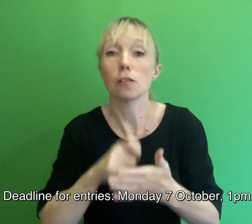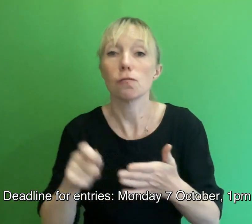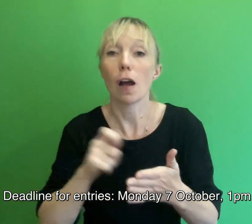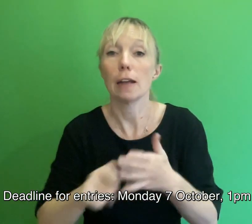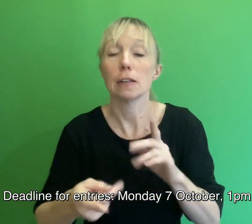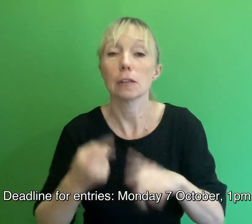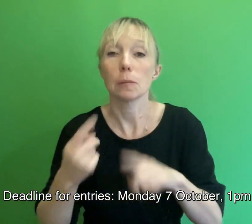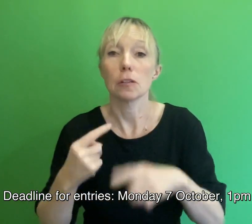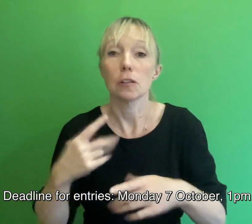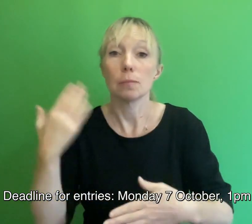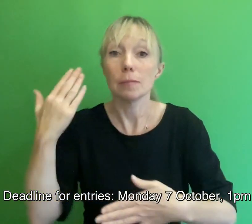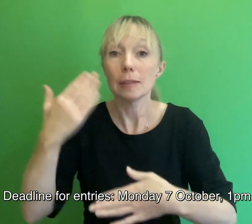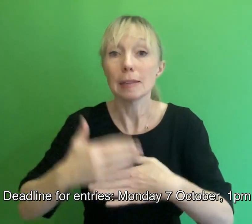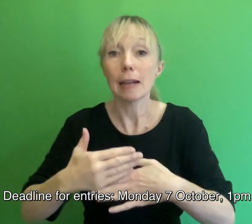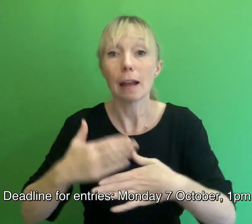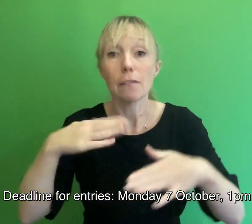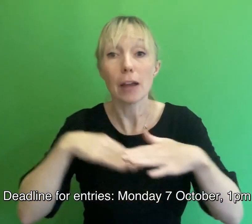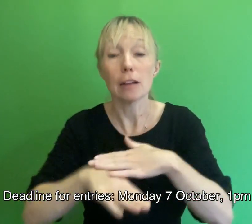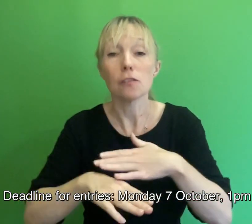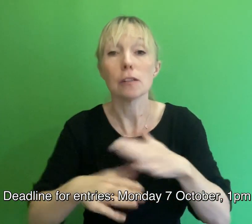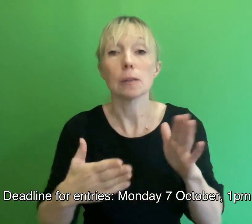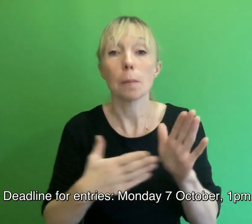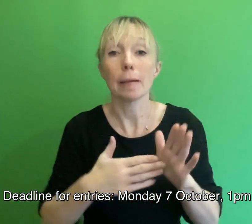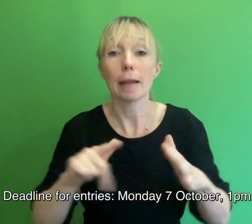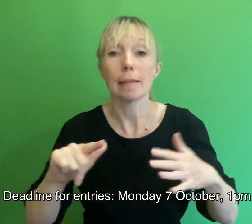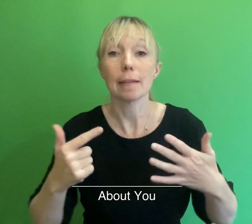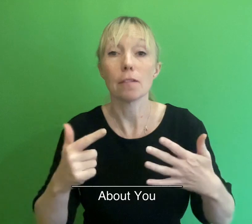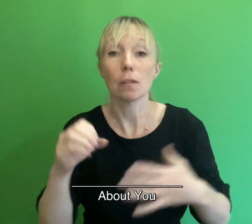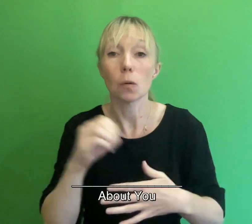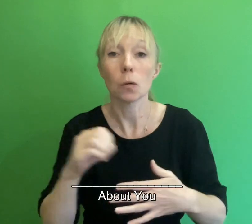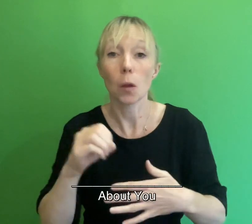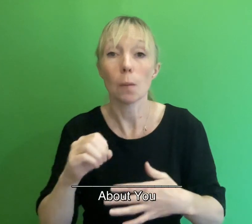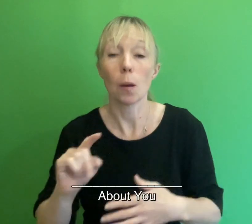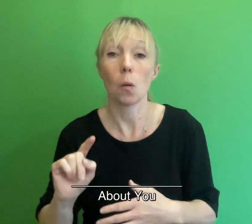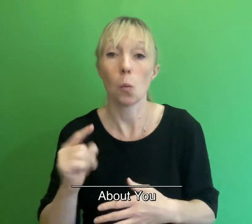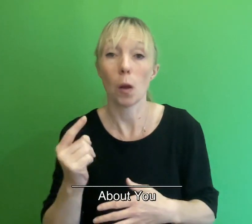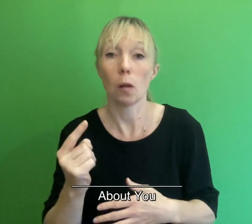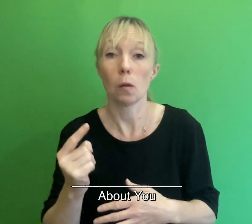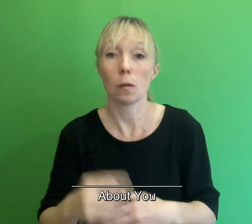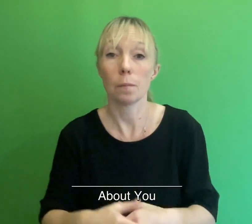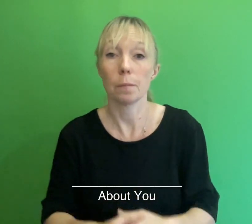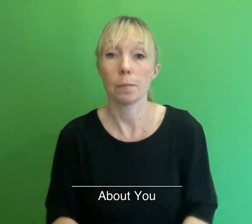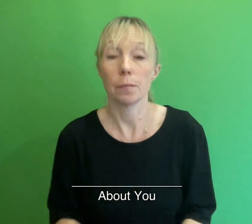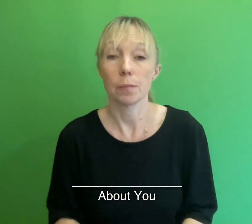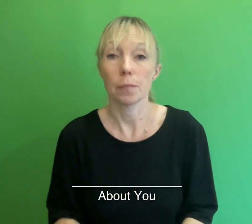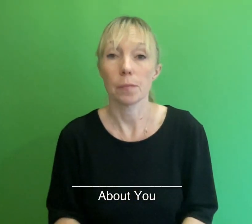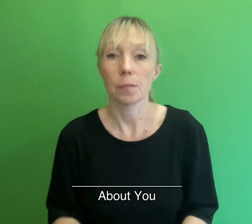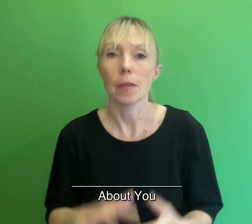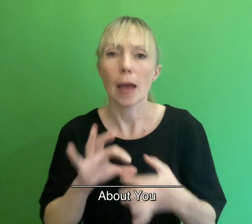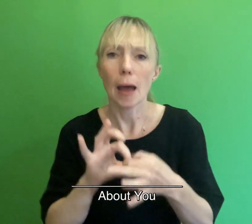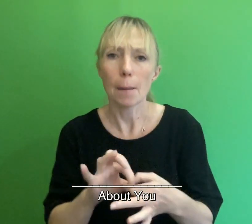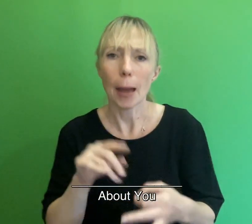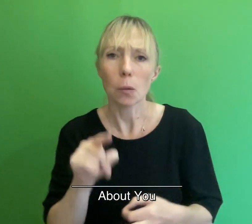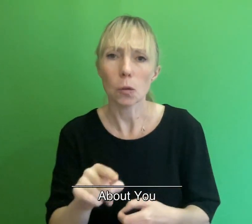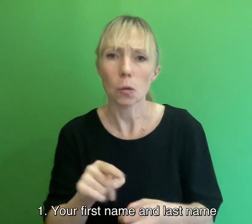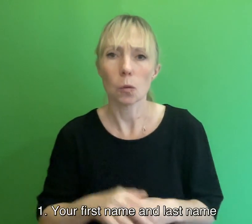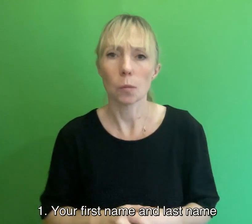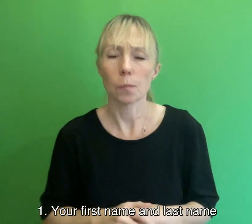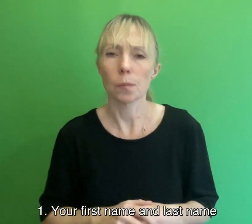the 7th of October 1pm About you Question 1